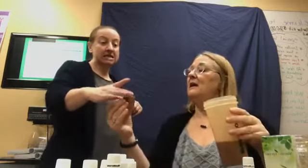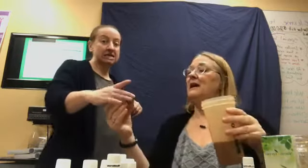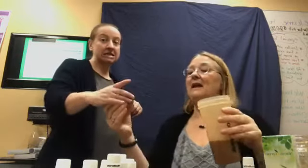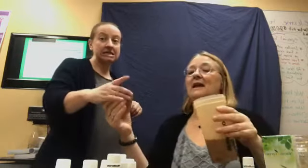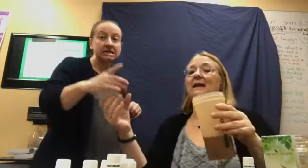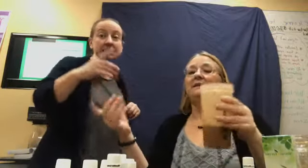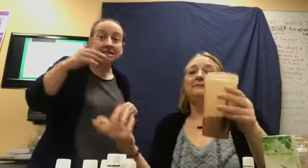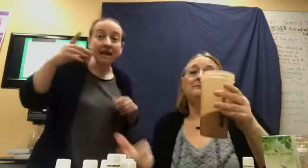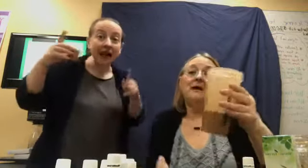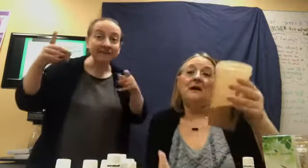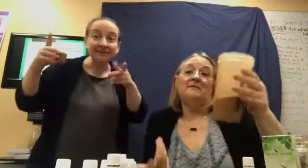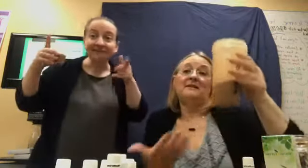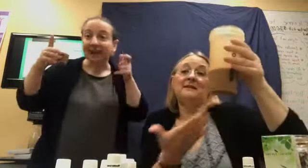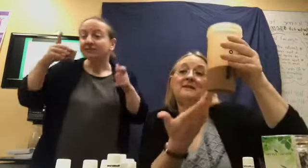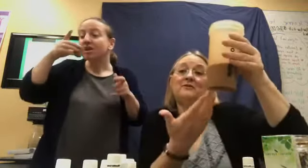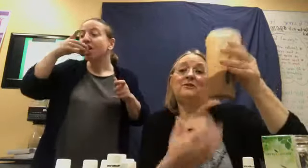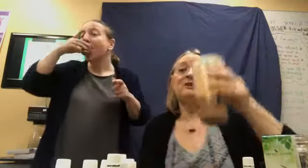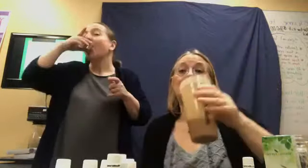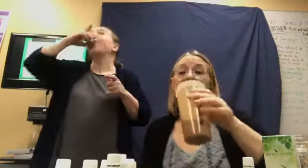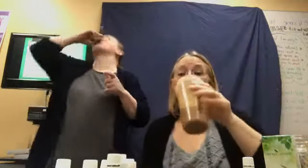And, I'm just going to drink the bottle.